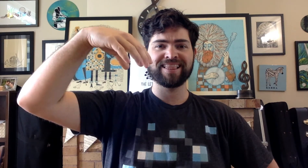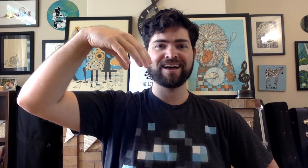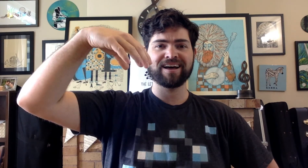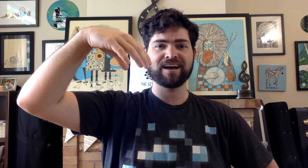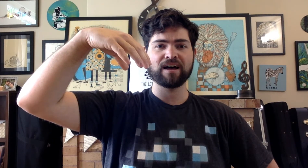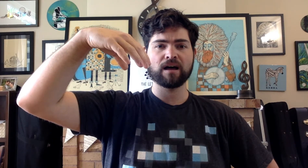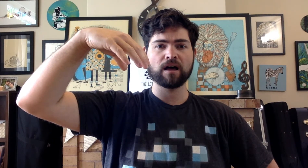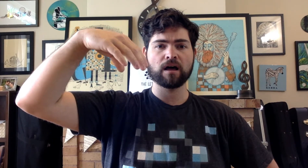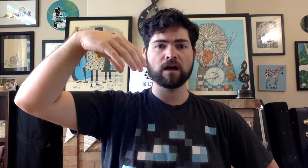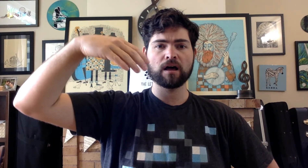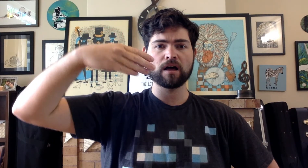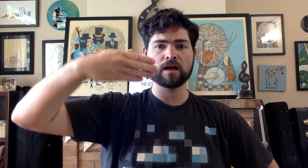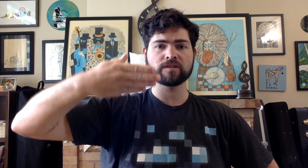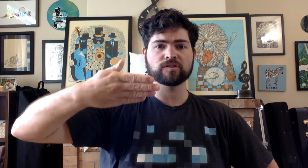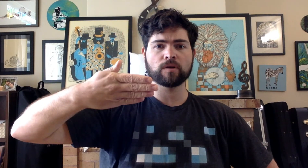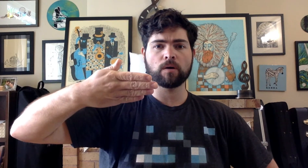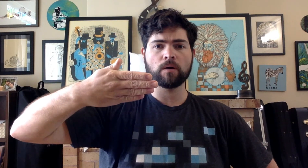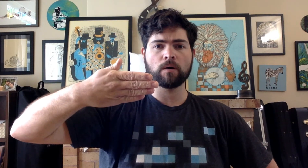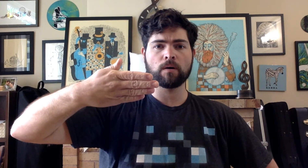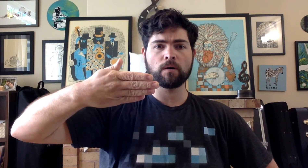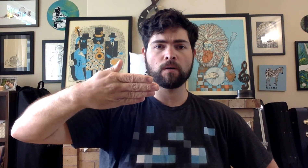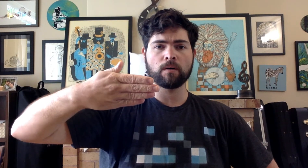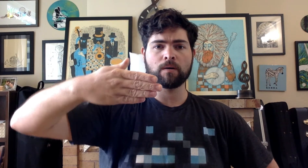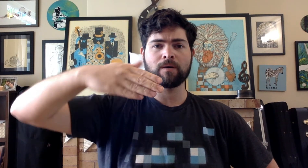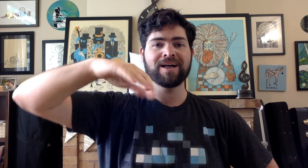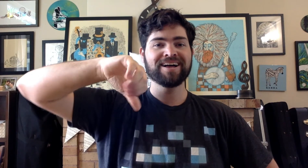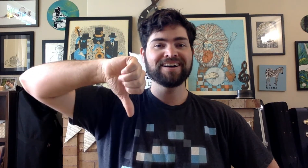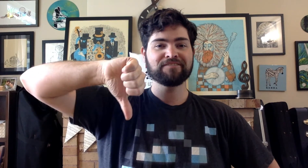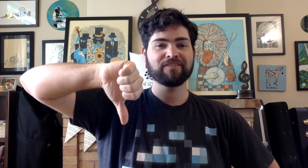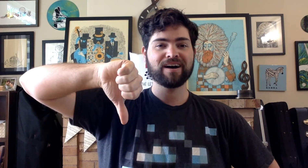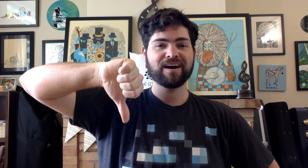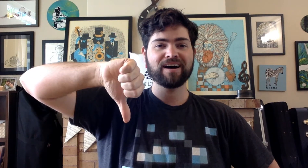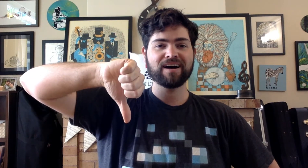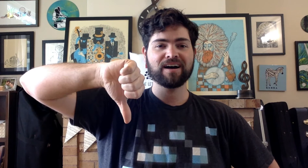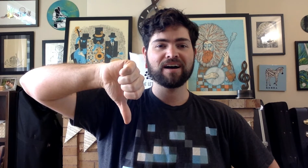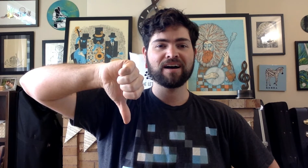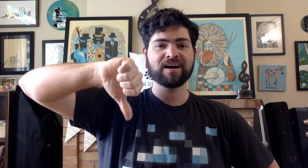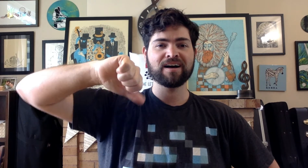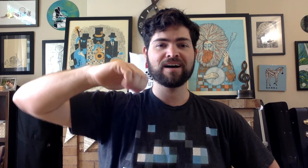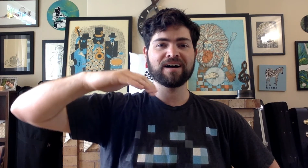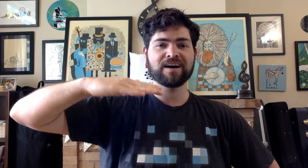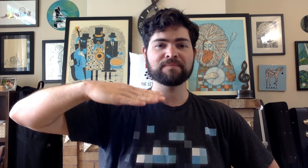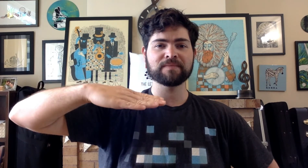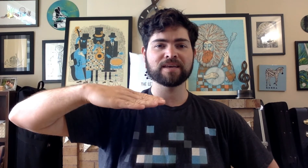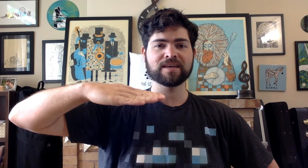La, Sol, Fa, Mi,